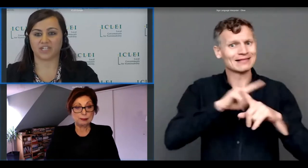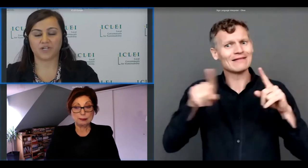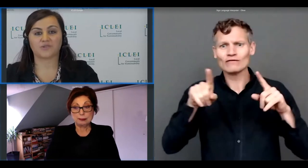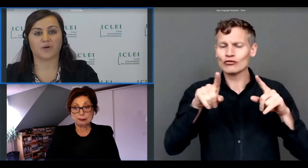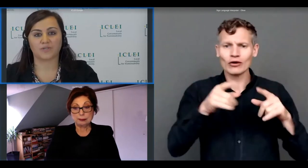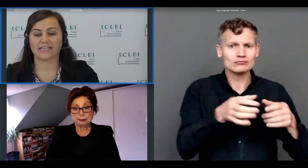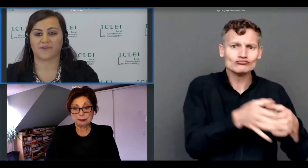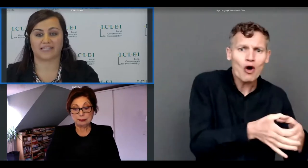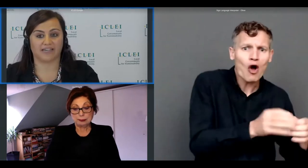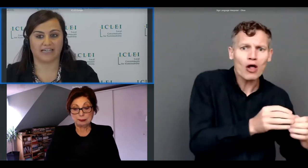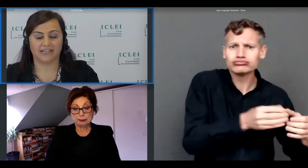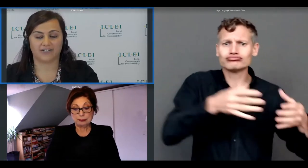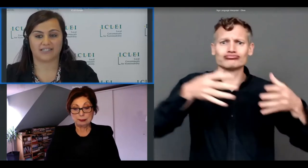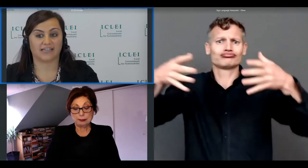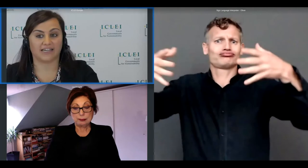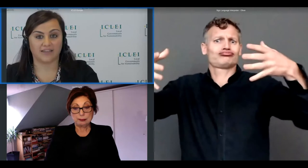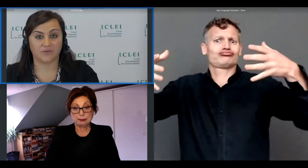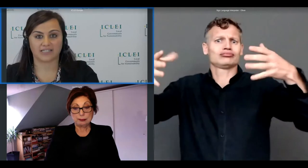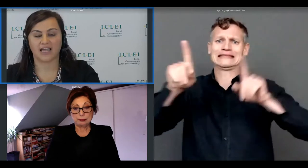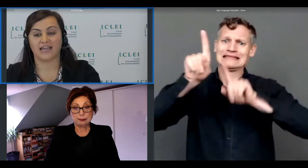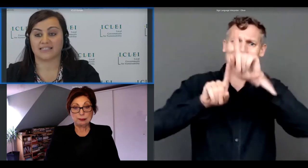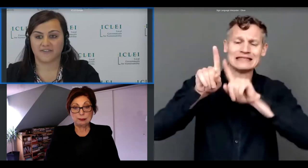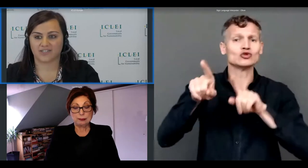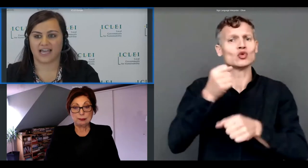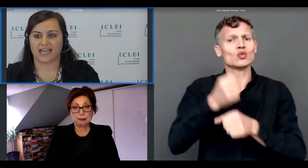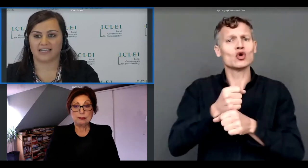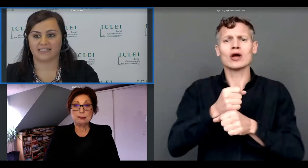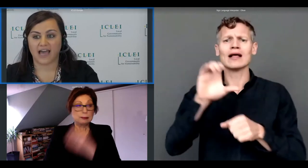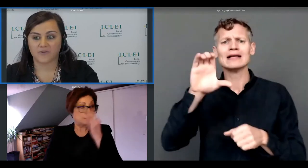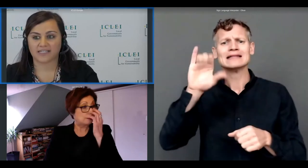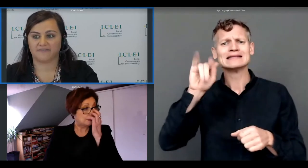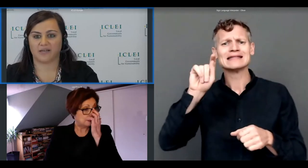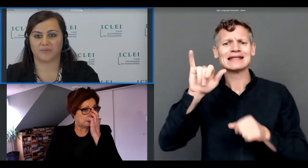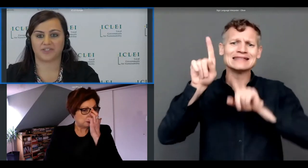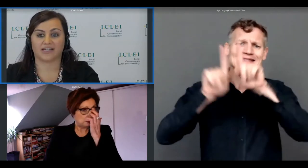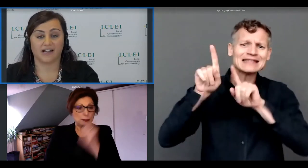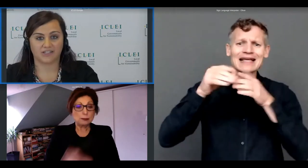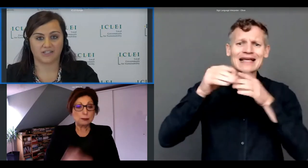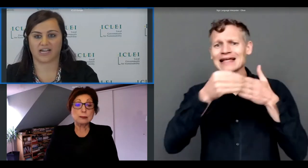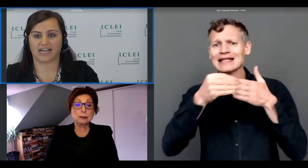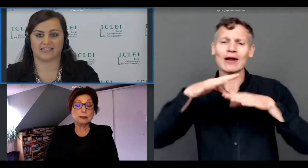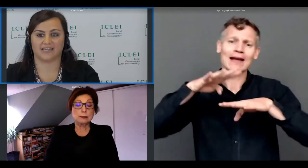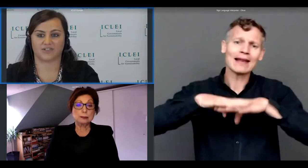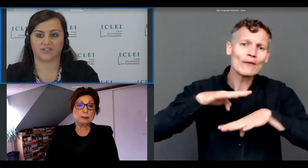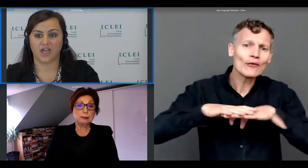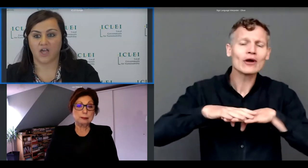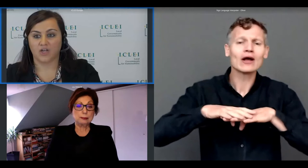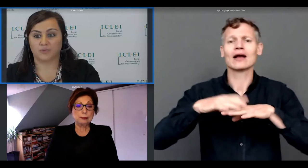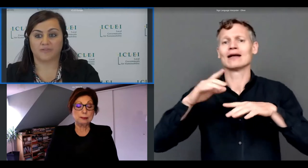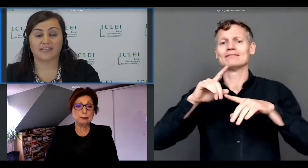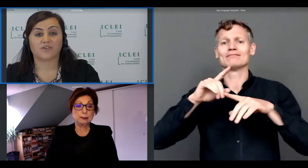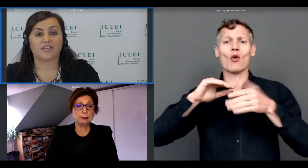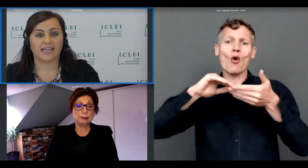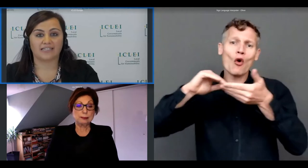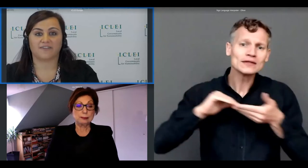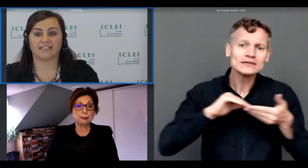she works mostly with civic leaders city networks civic societies housing developers and cultural organizations to